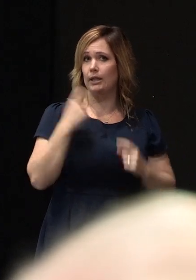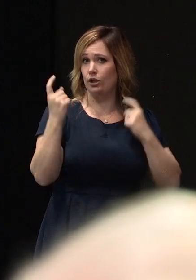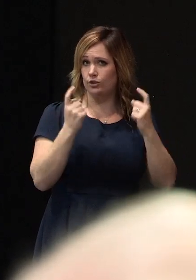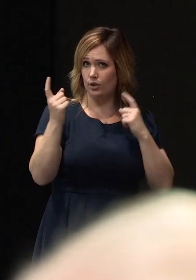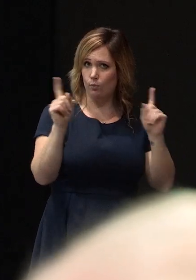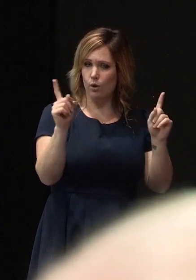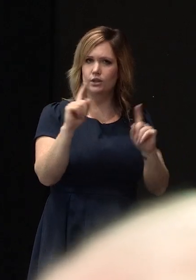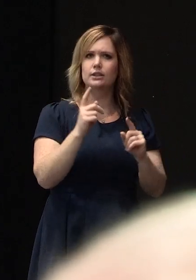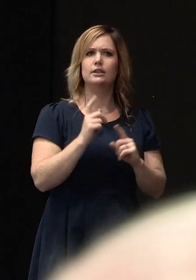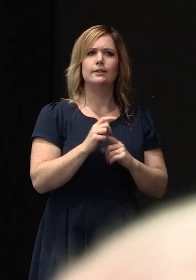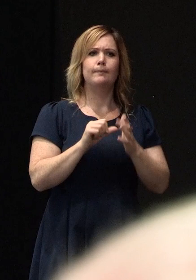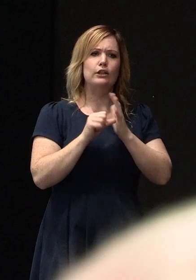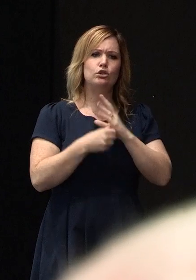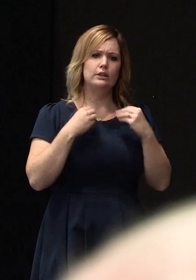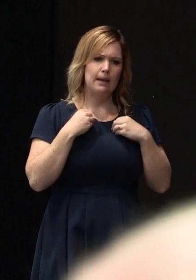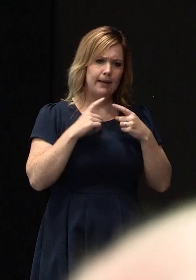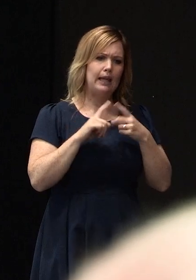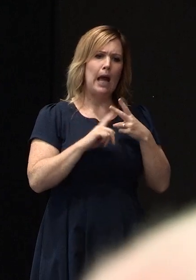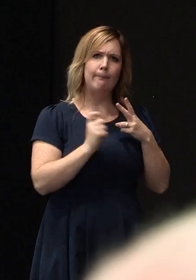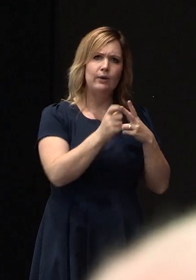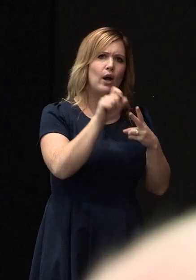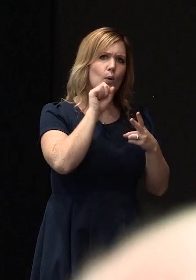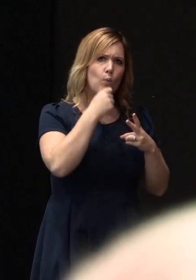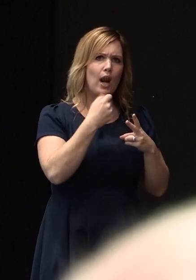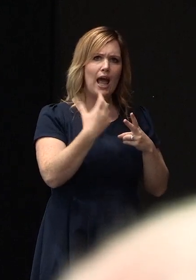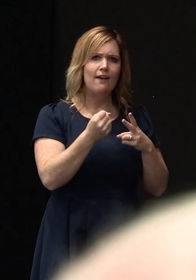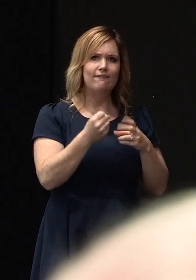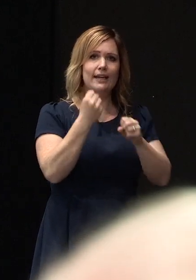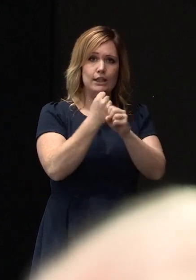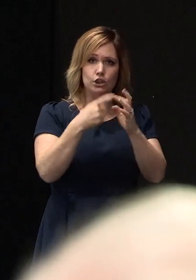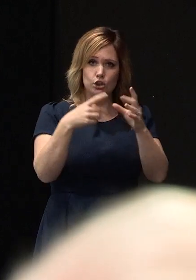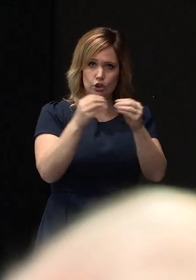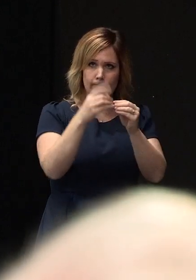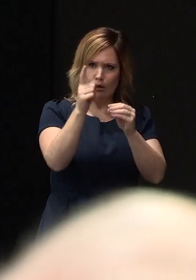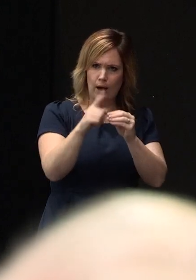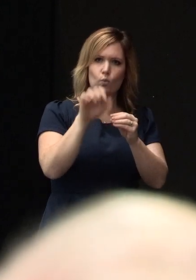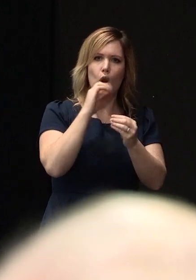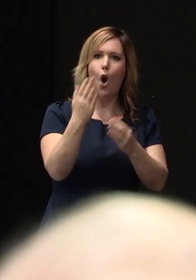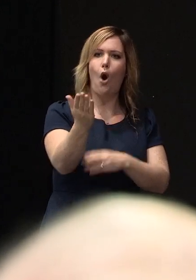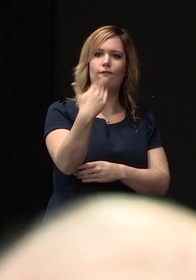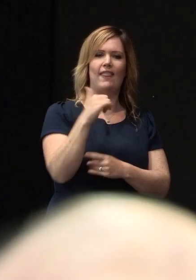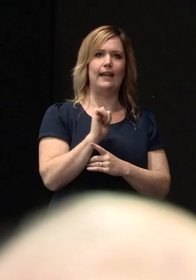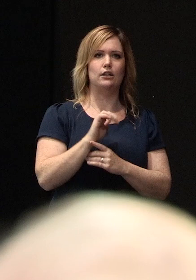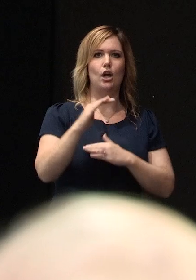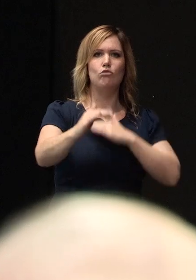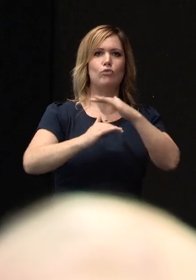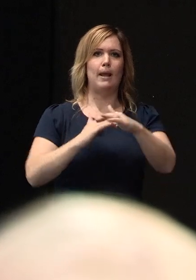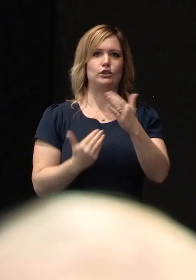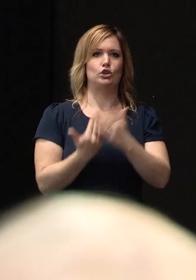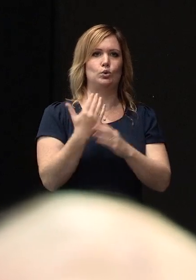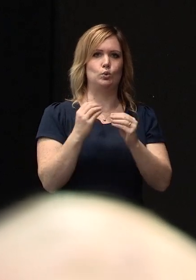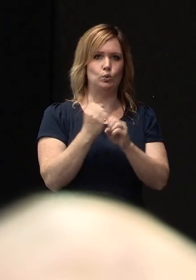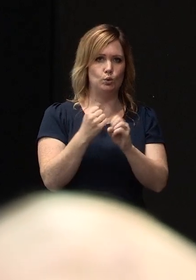company and builders will take off the cracked jib and simply replace it is